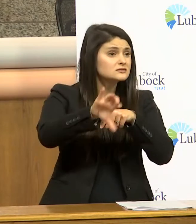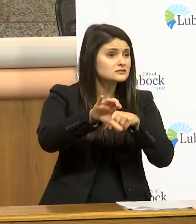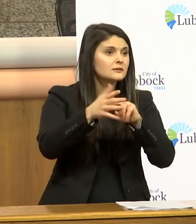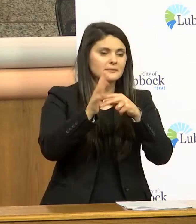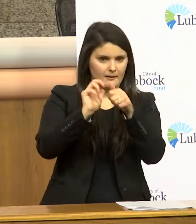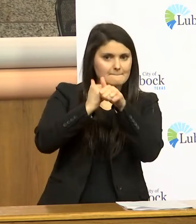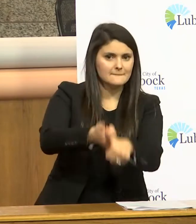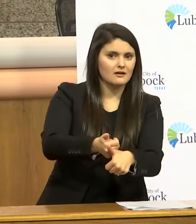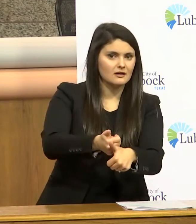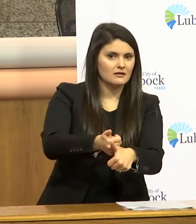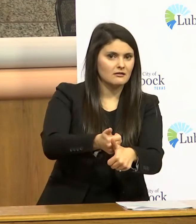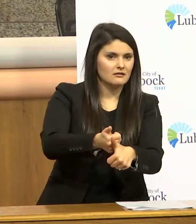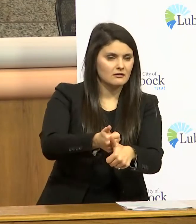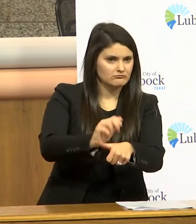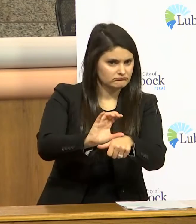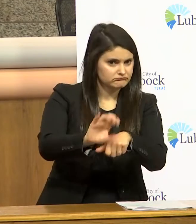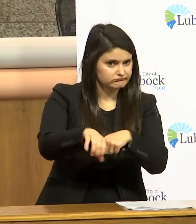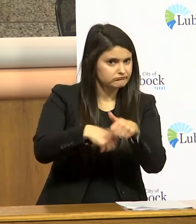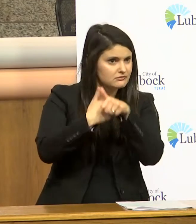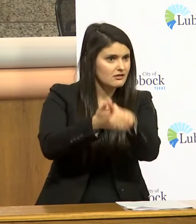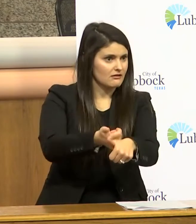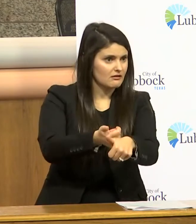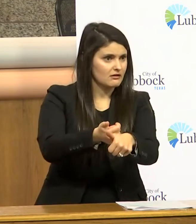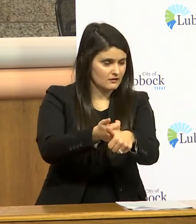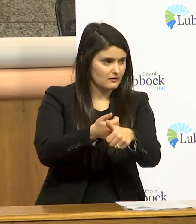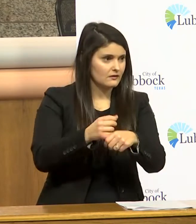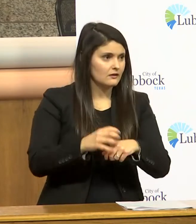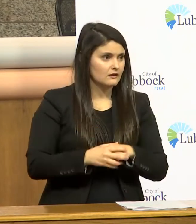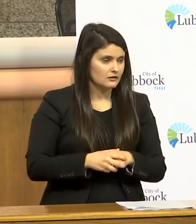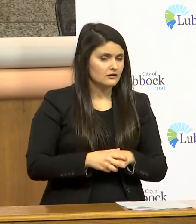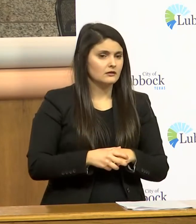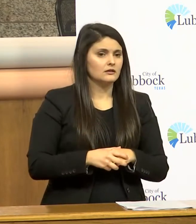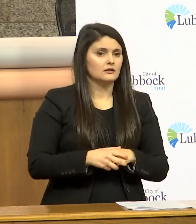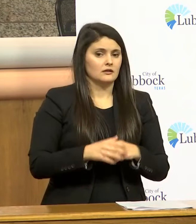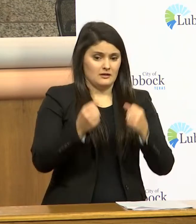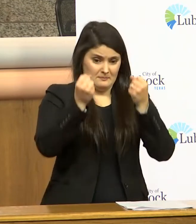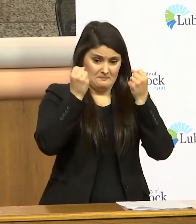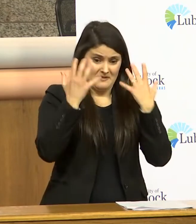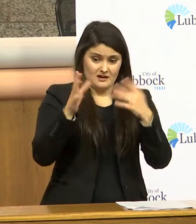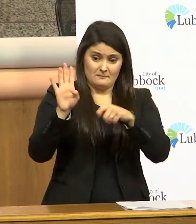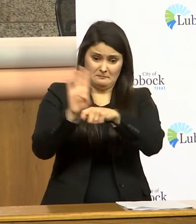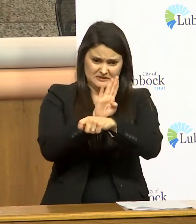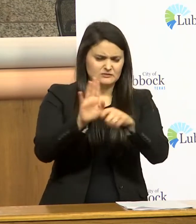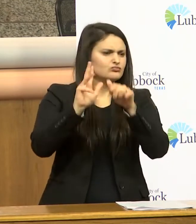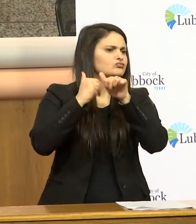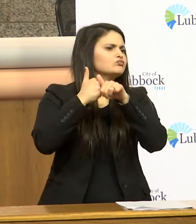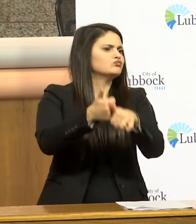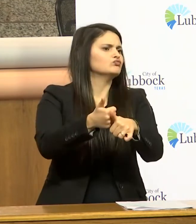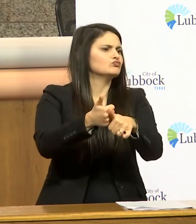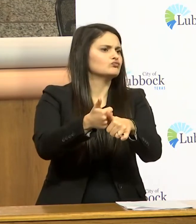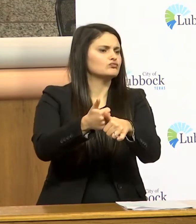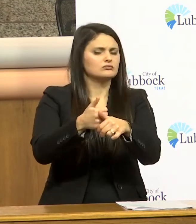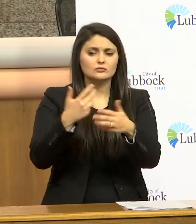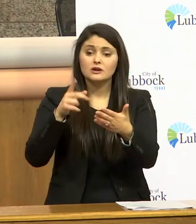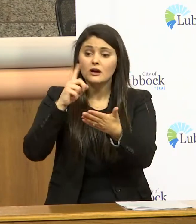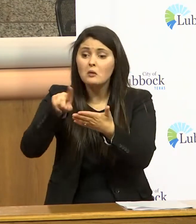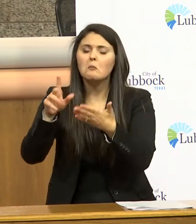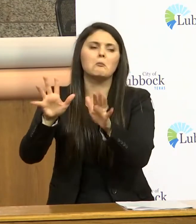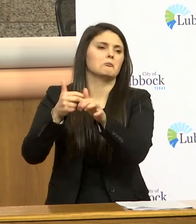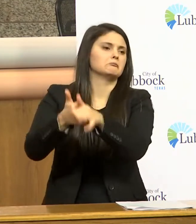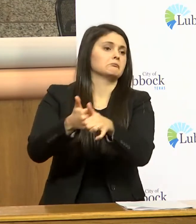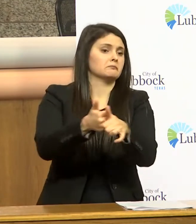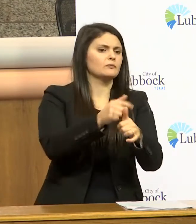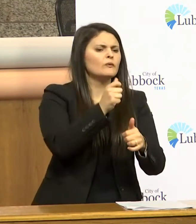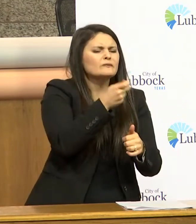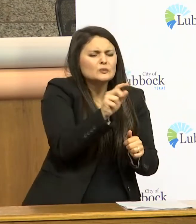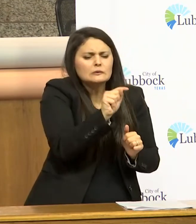compliance the vast overwhelming majority of our establishments are in compliance when we get there the very few